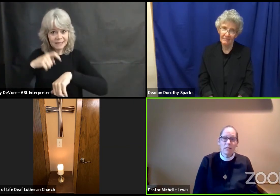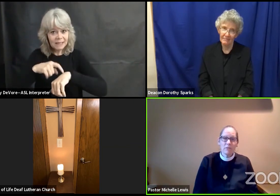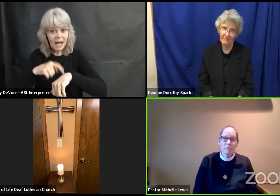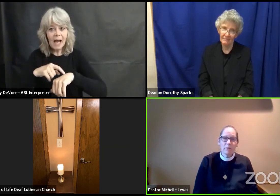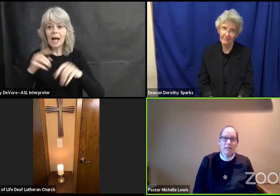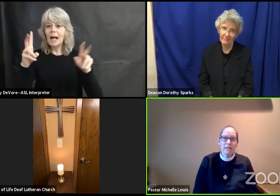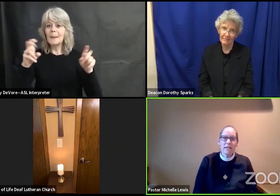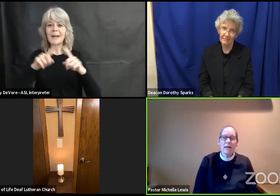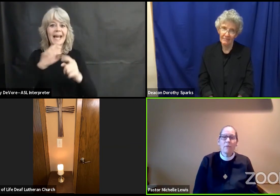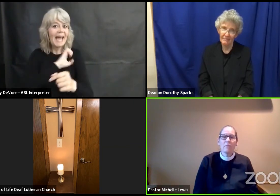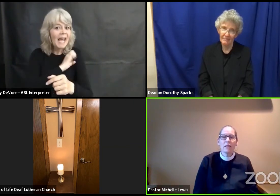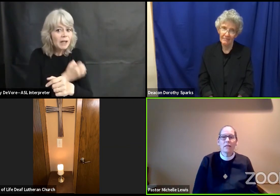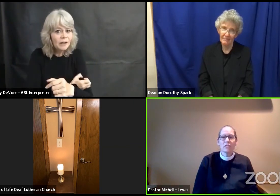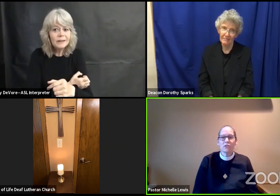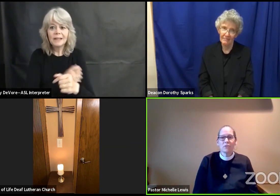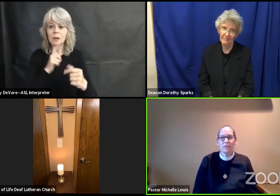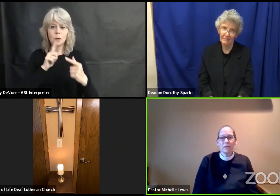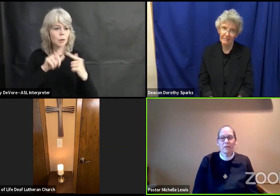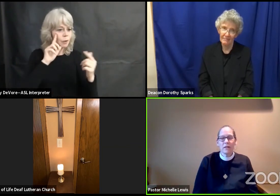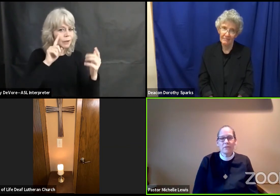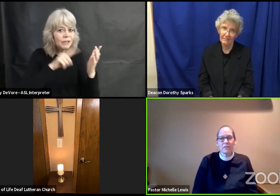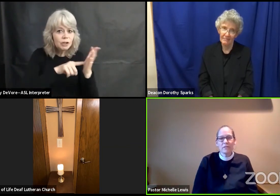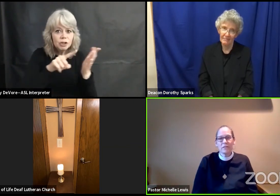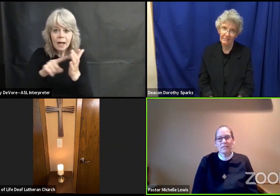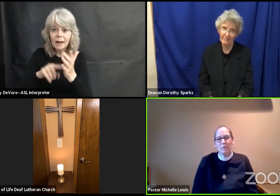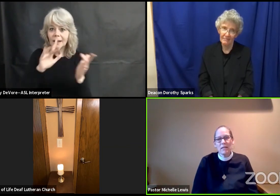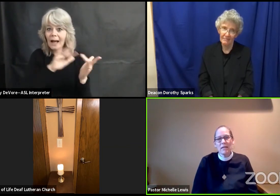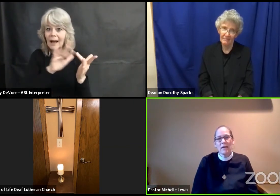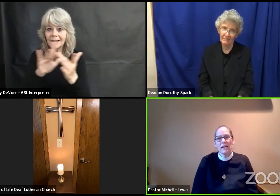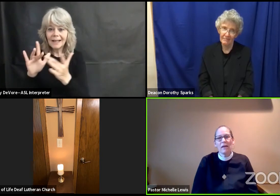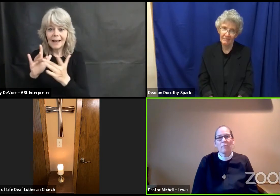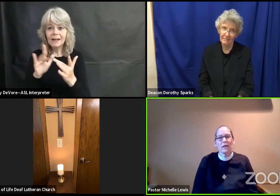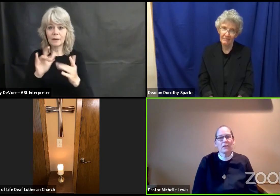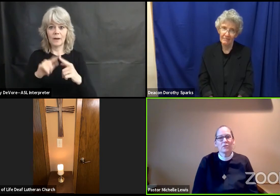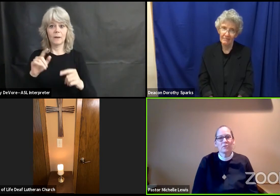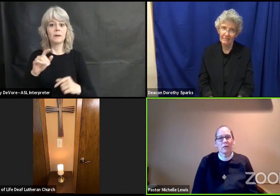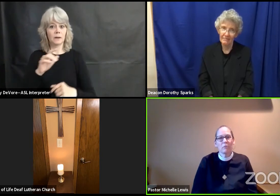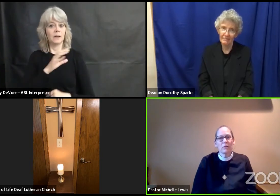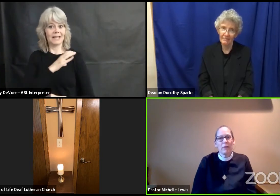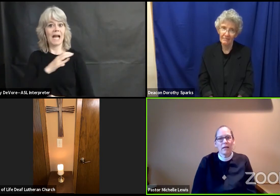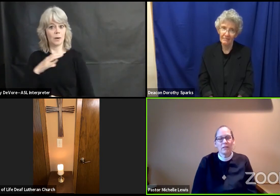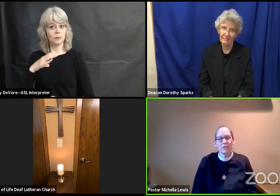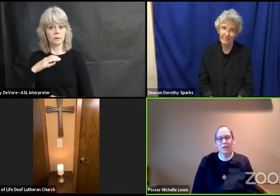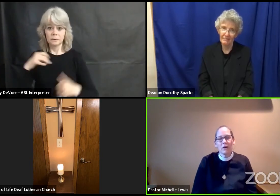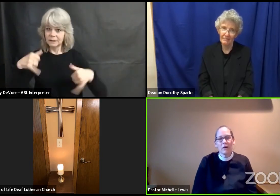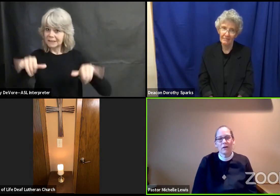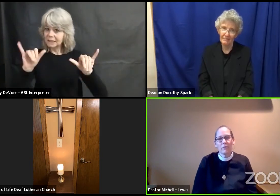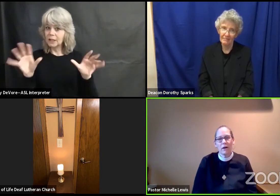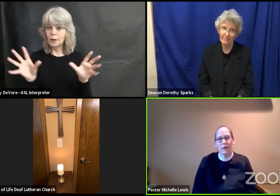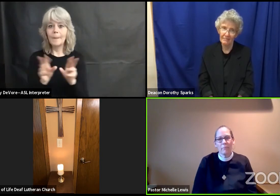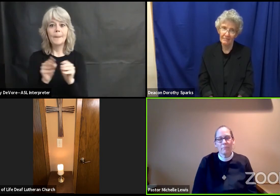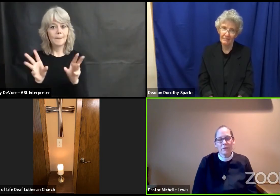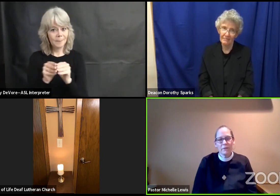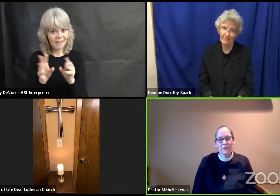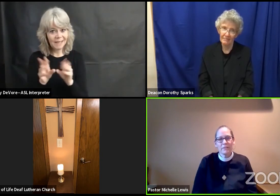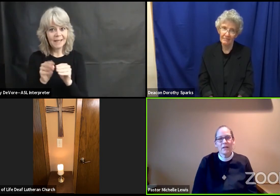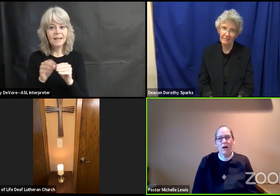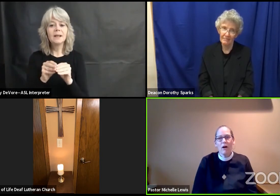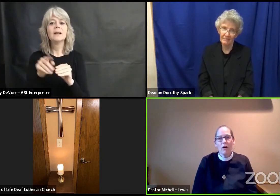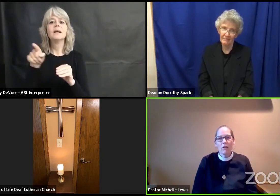everybody making sure that our council is meeting making sure that we're managing our bills all